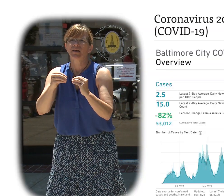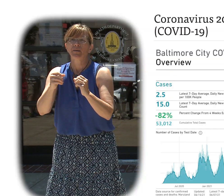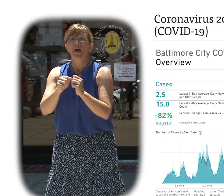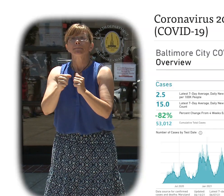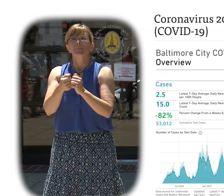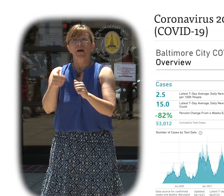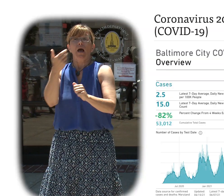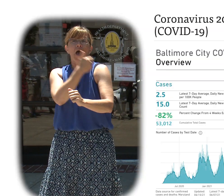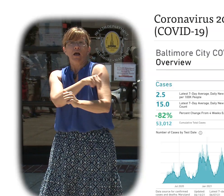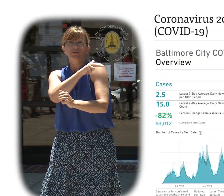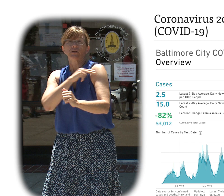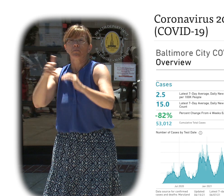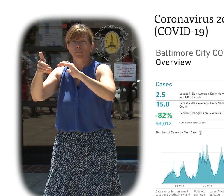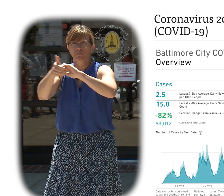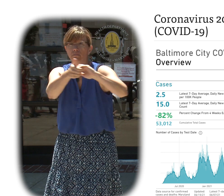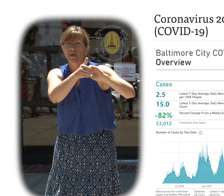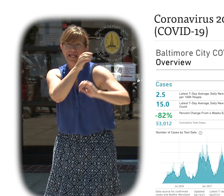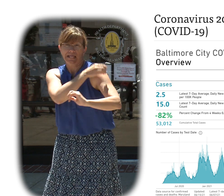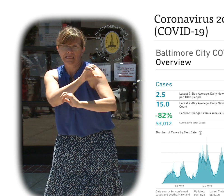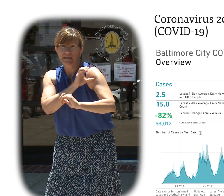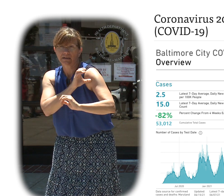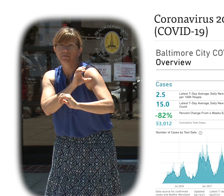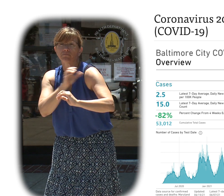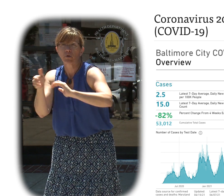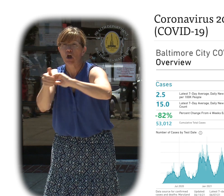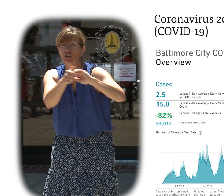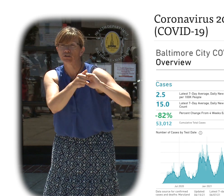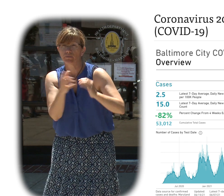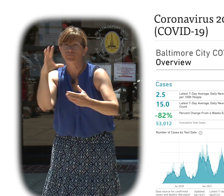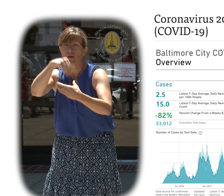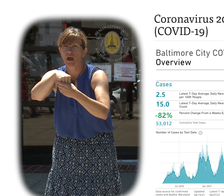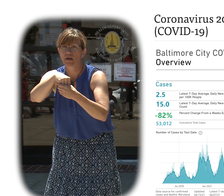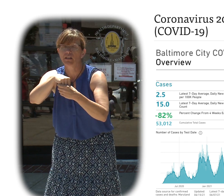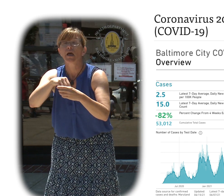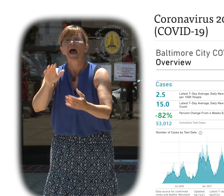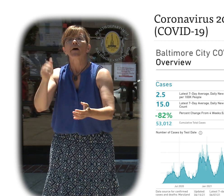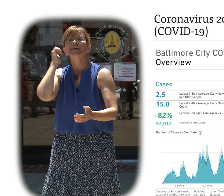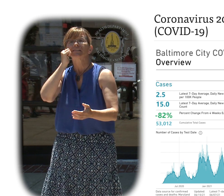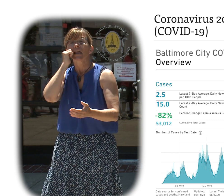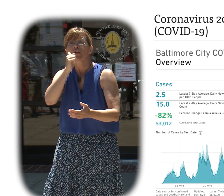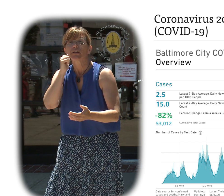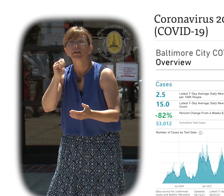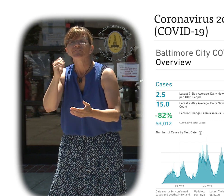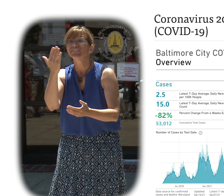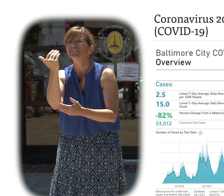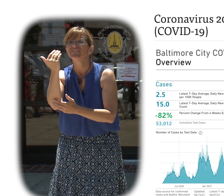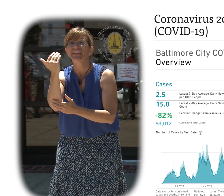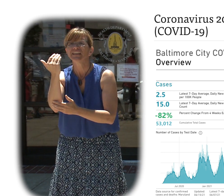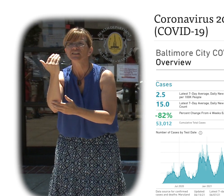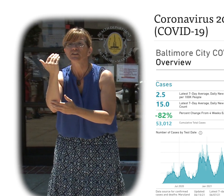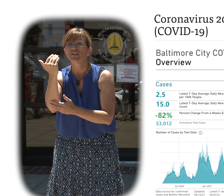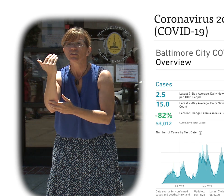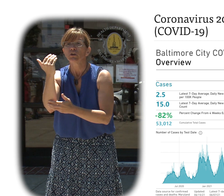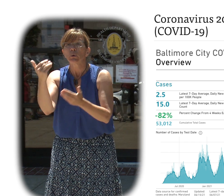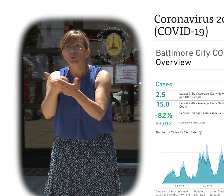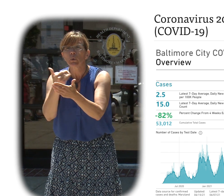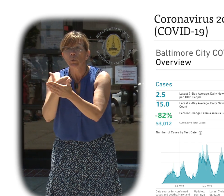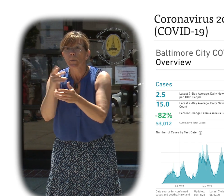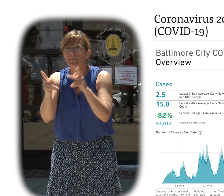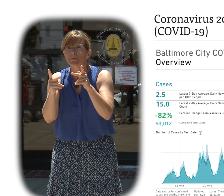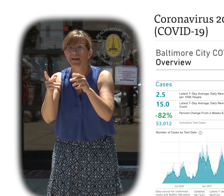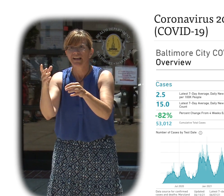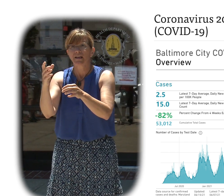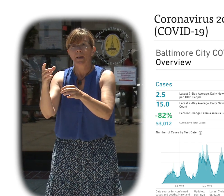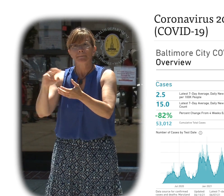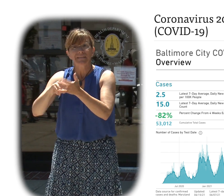yesterday evening, our daily new case count was approximately 15 new cases per day, a decrease of 84 percent from